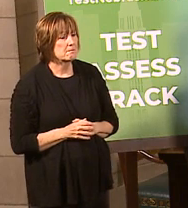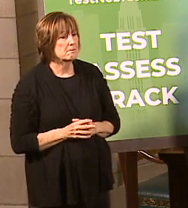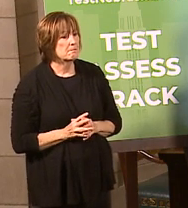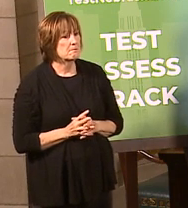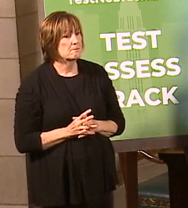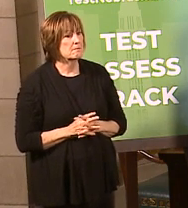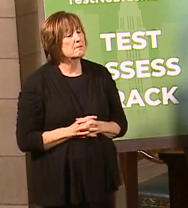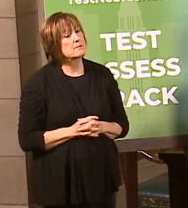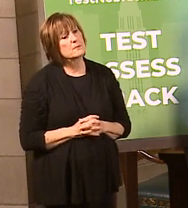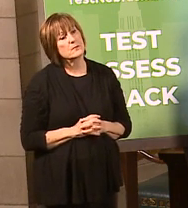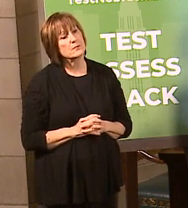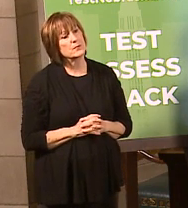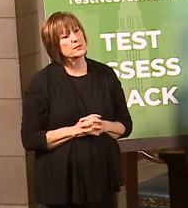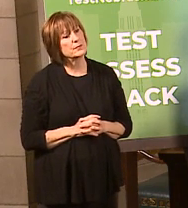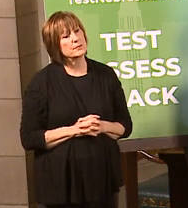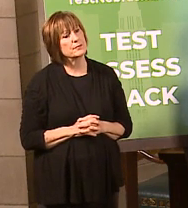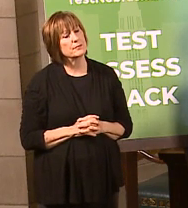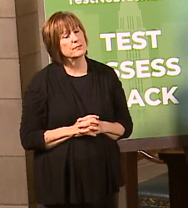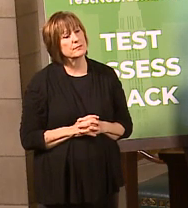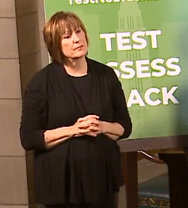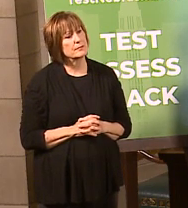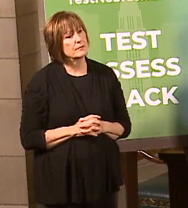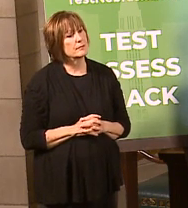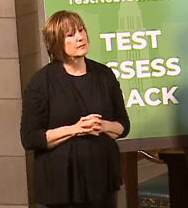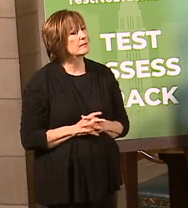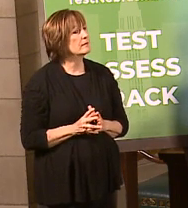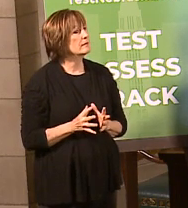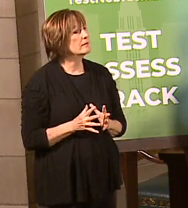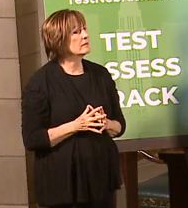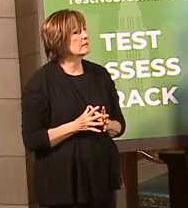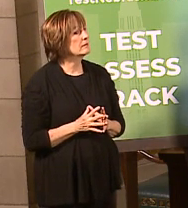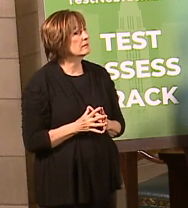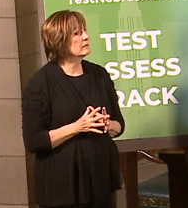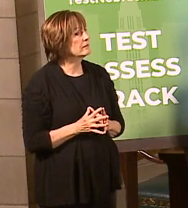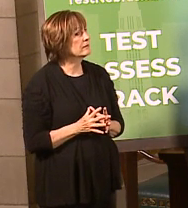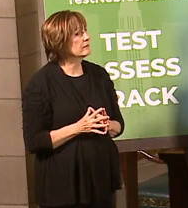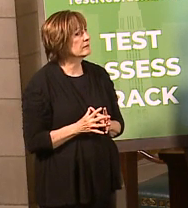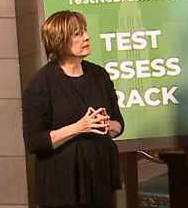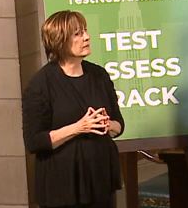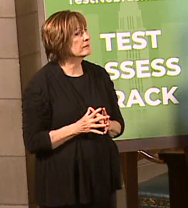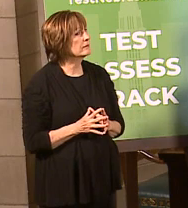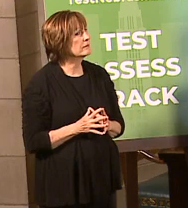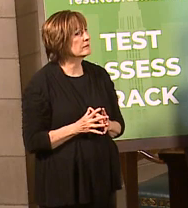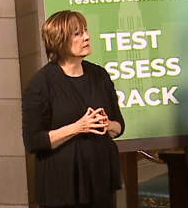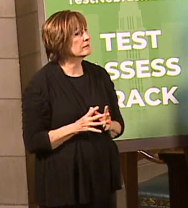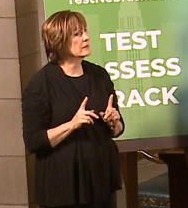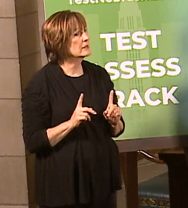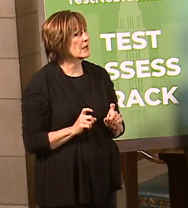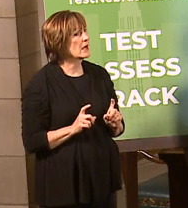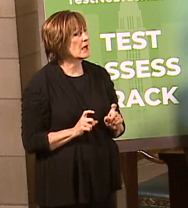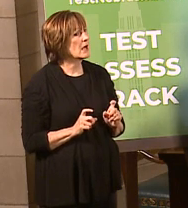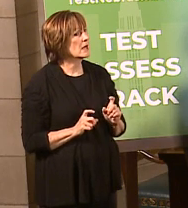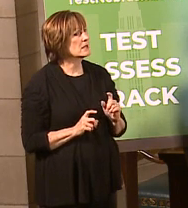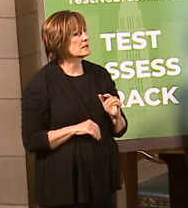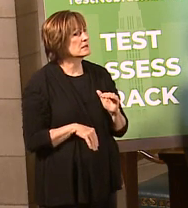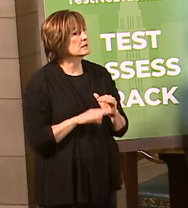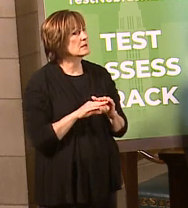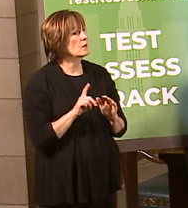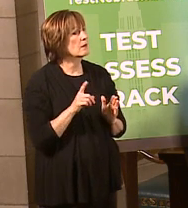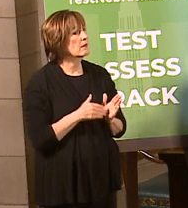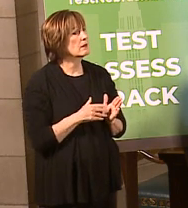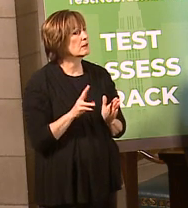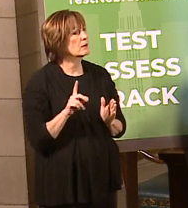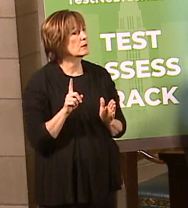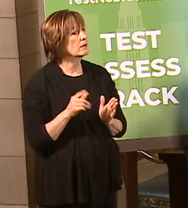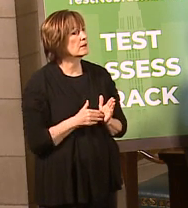You said now the state is up to 1,000 to 1,200 tests a day. Right. How is that possible? What's happened if